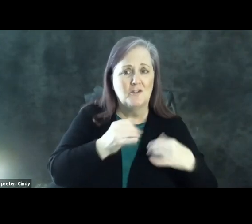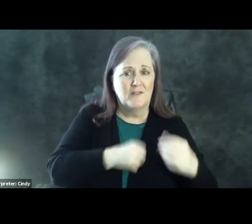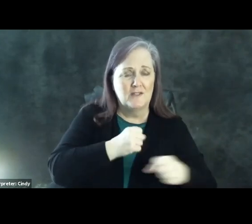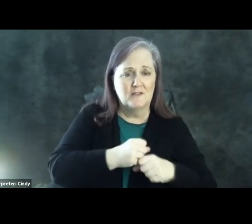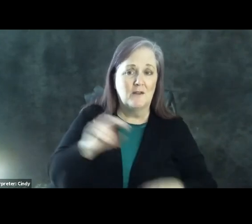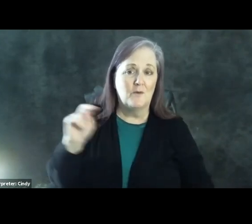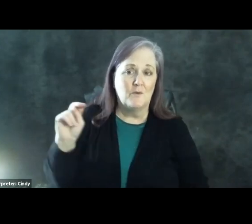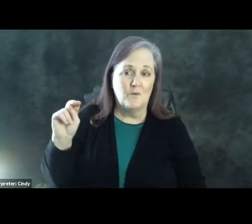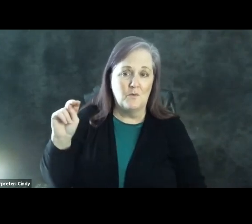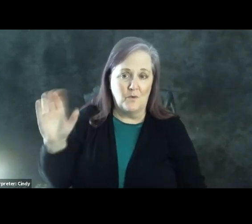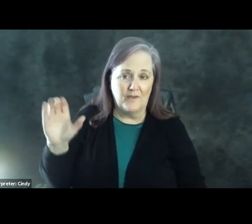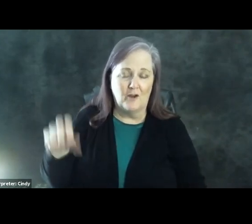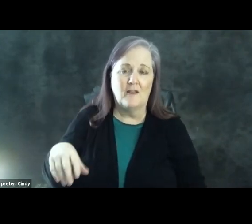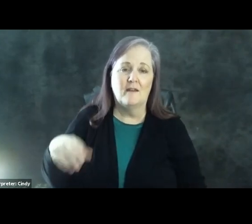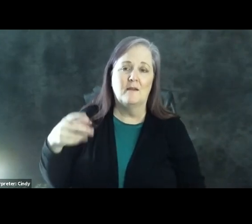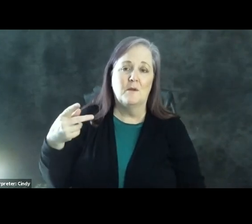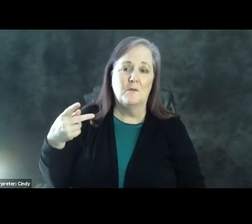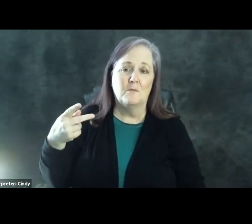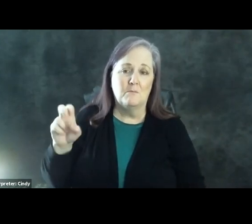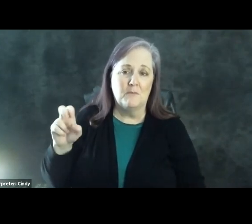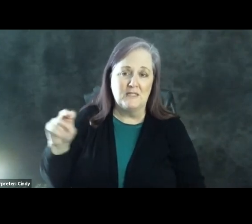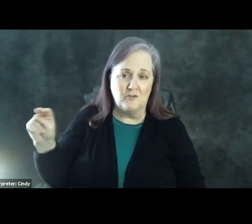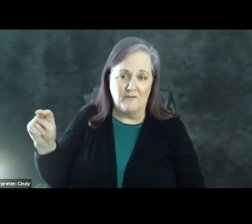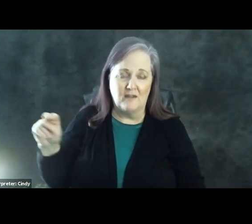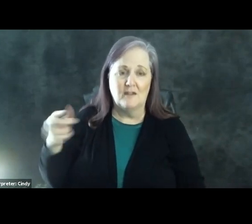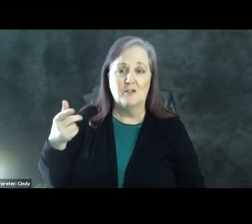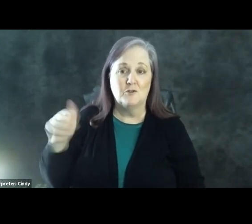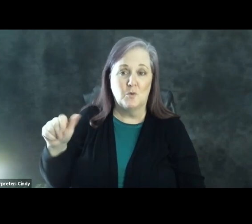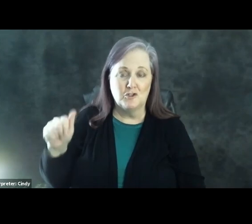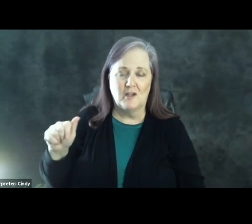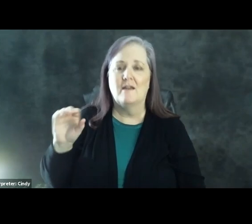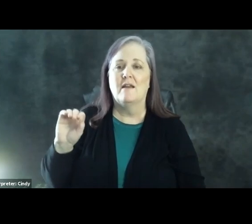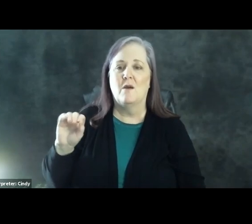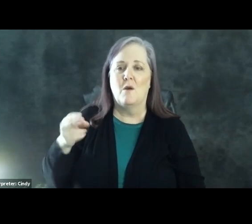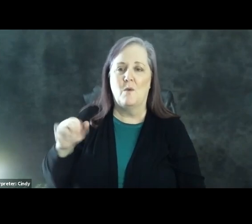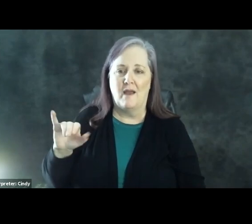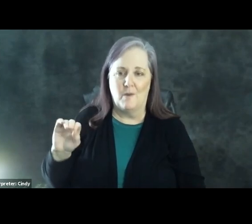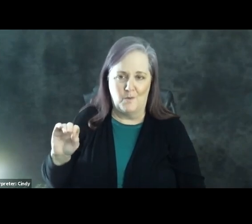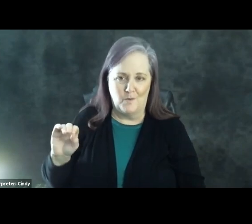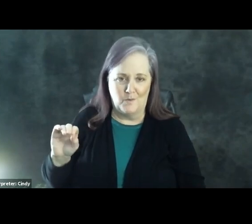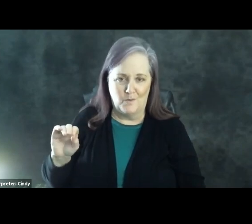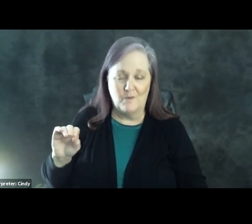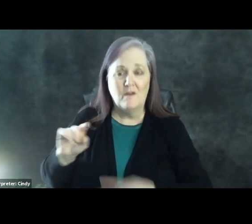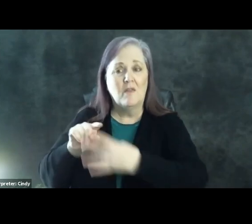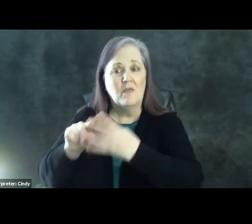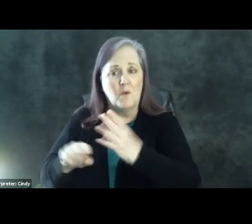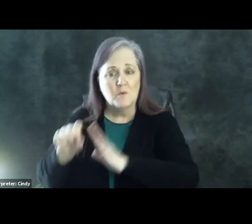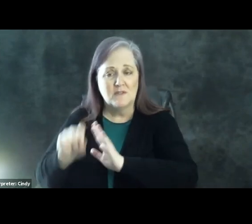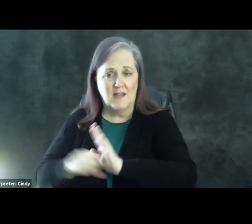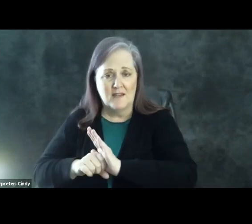North Carolina, Pennsylvania, Georgia and Ohio. Now, even though these states that the